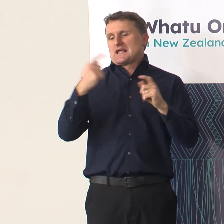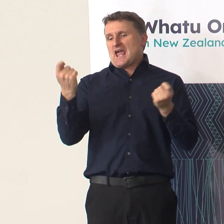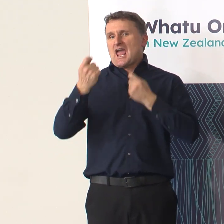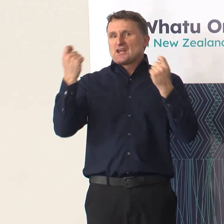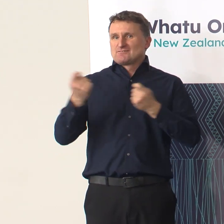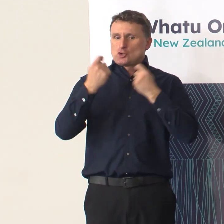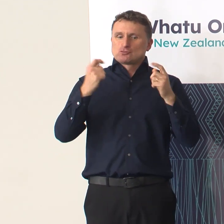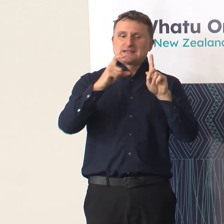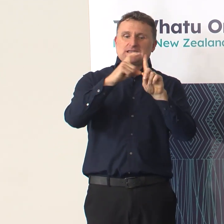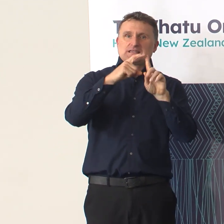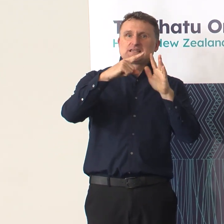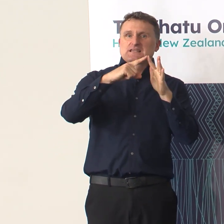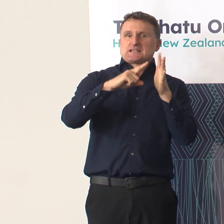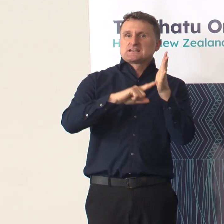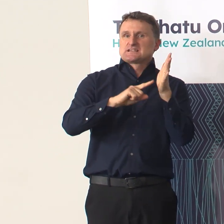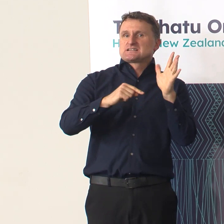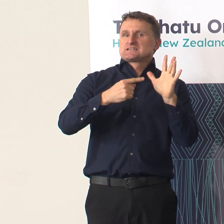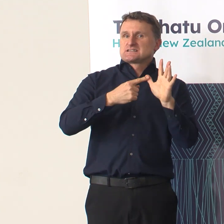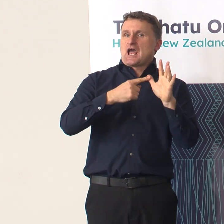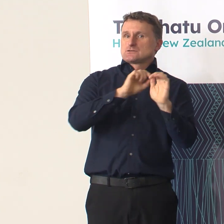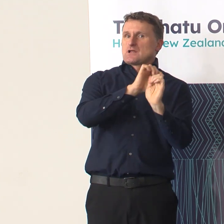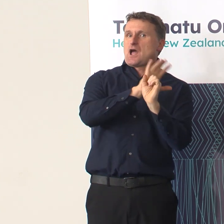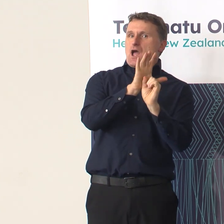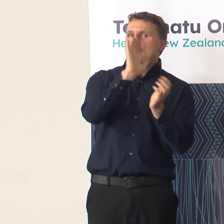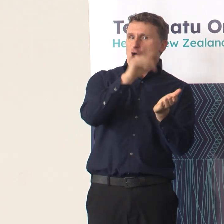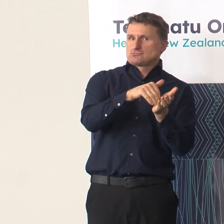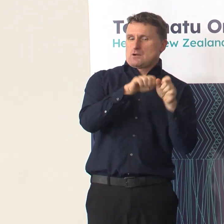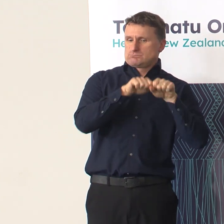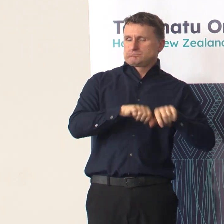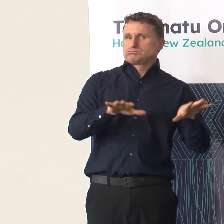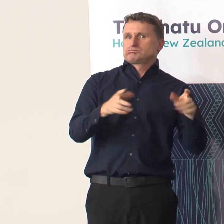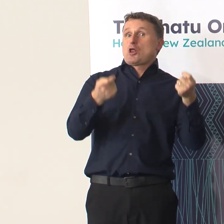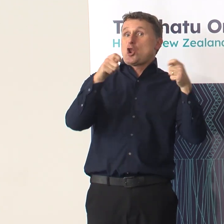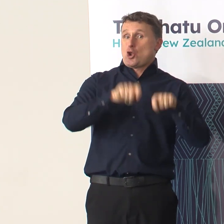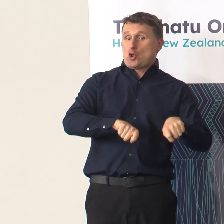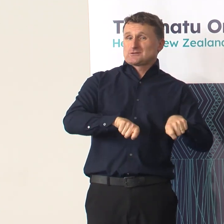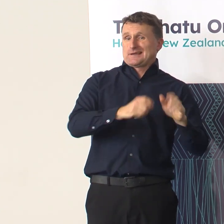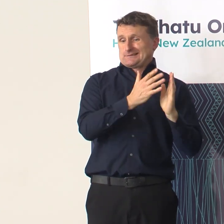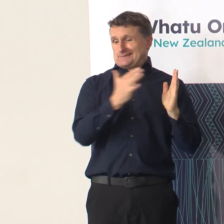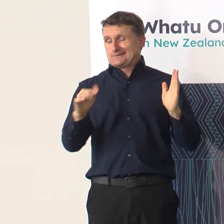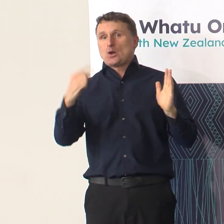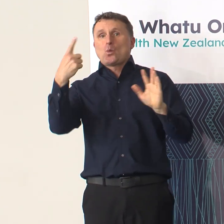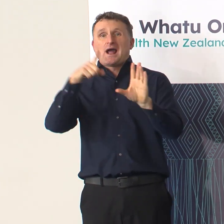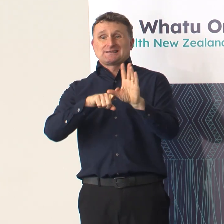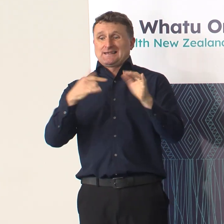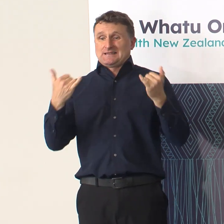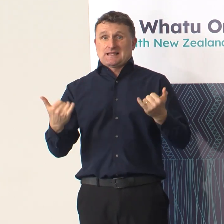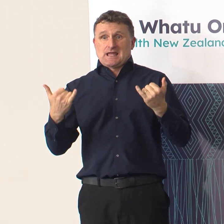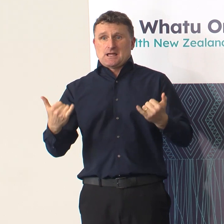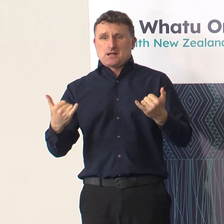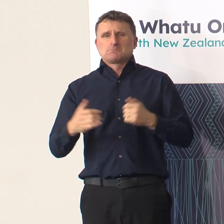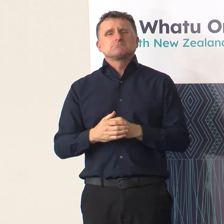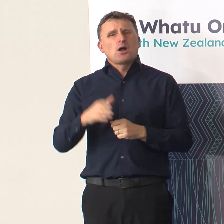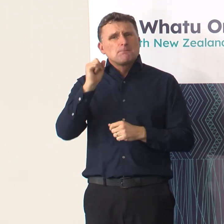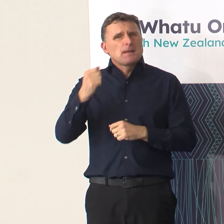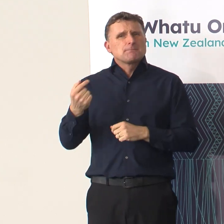into lockdown. I was perhaps just after a reflection from you on the past year, you know, yesterday was the last day that we